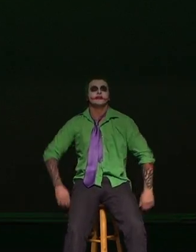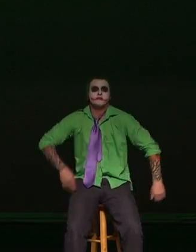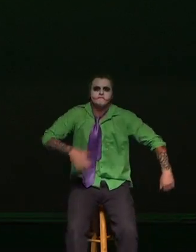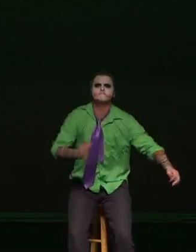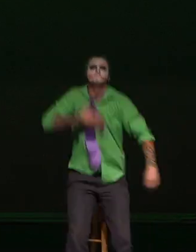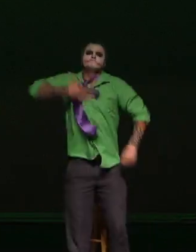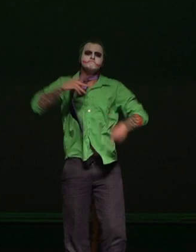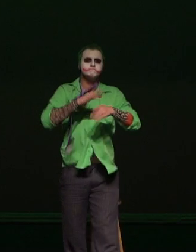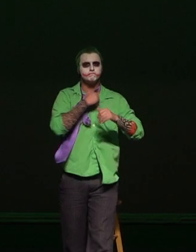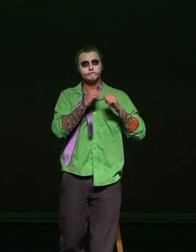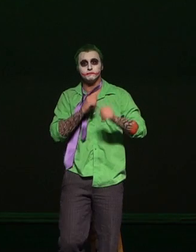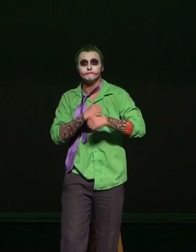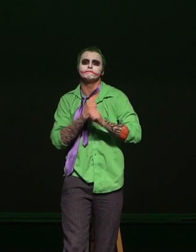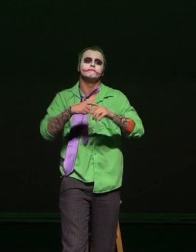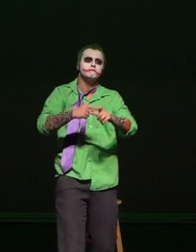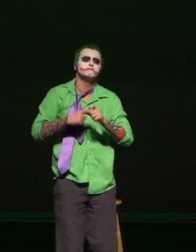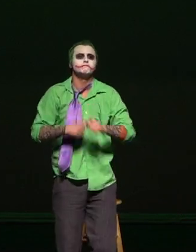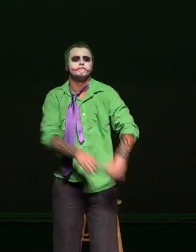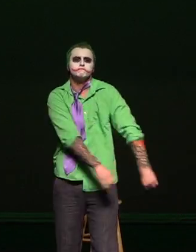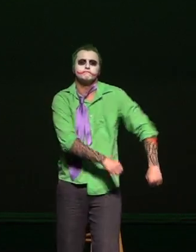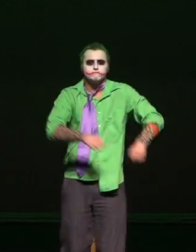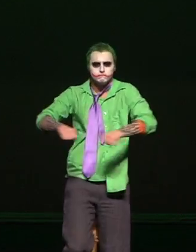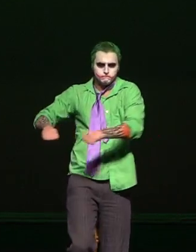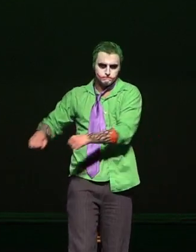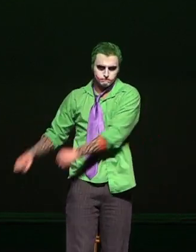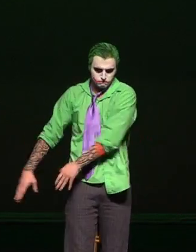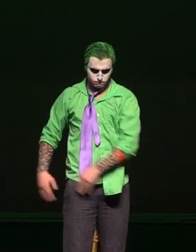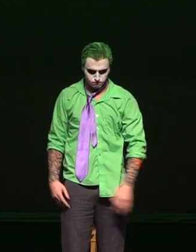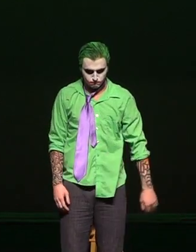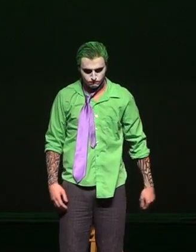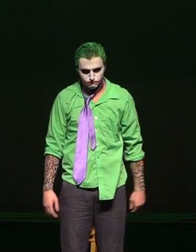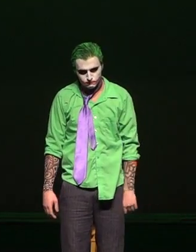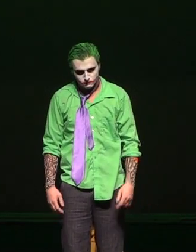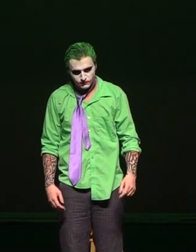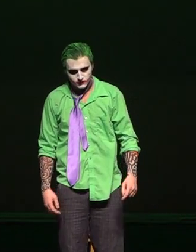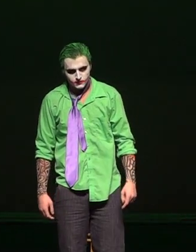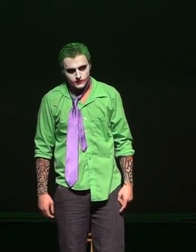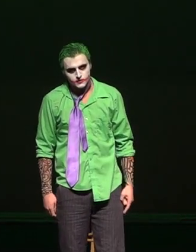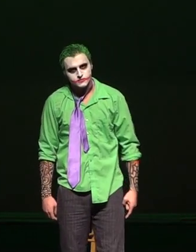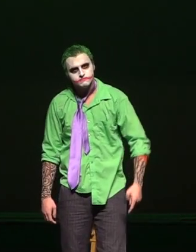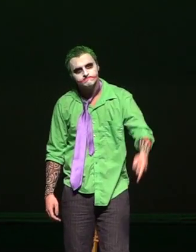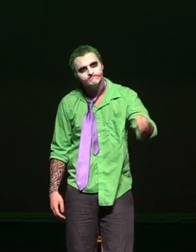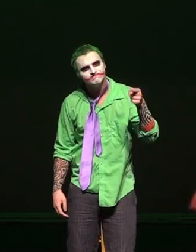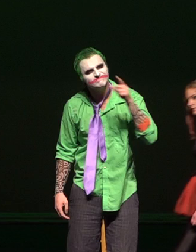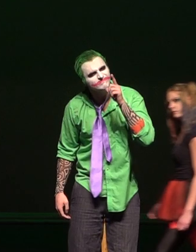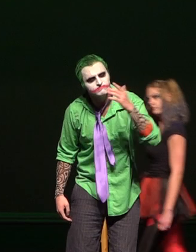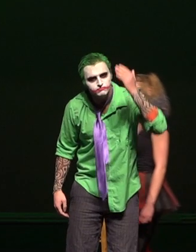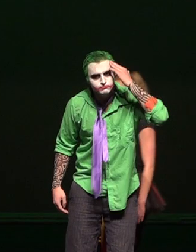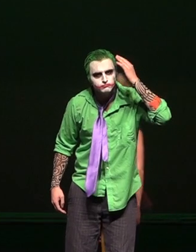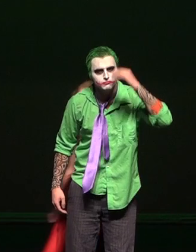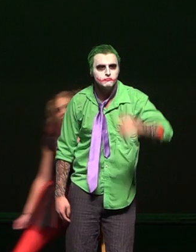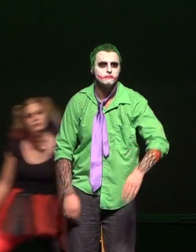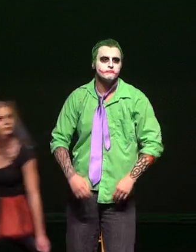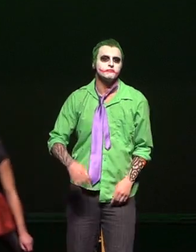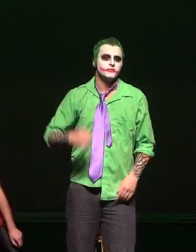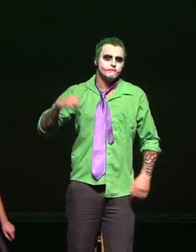Please don't make any sudden moves You don't know how